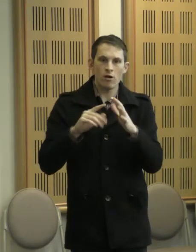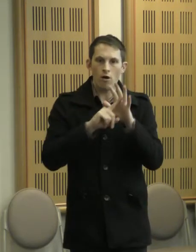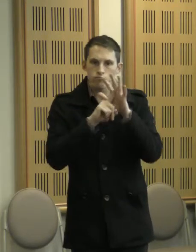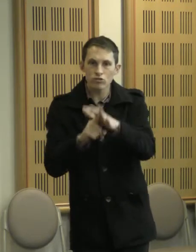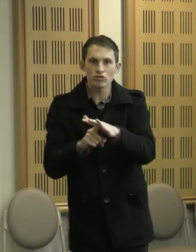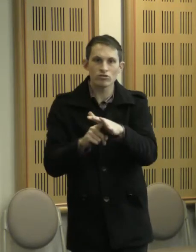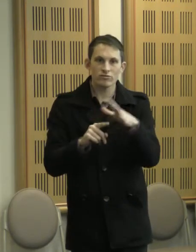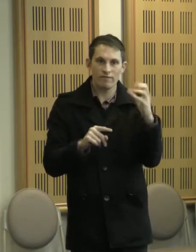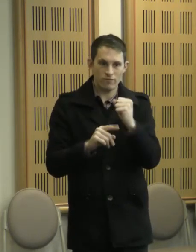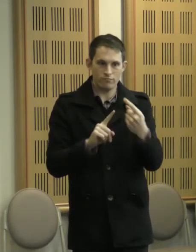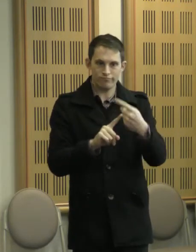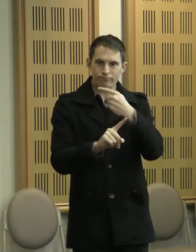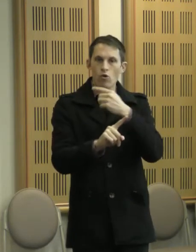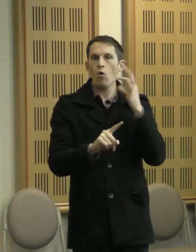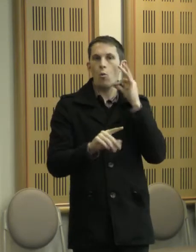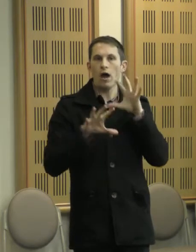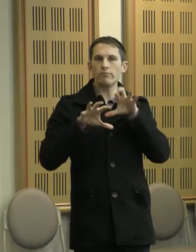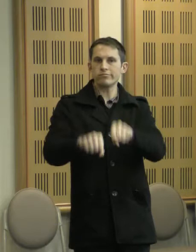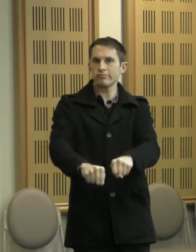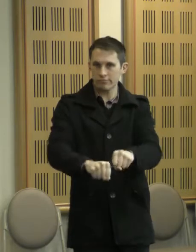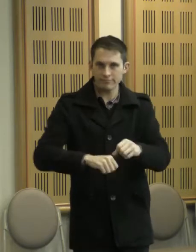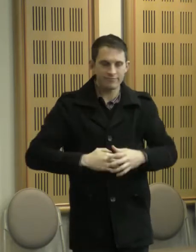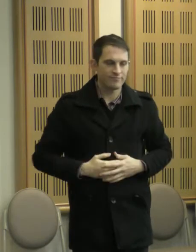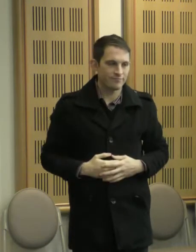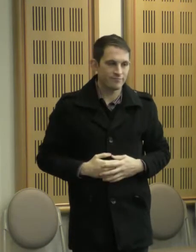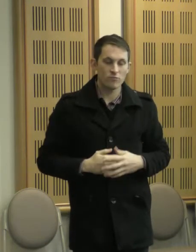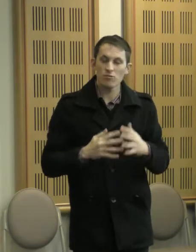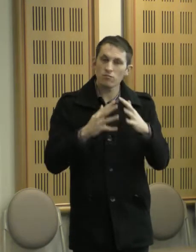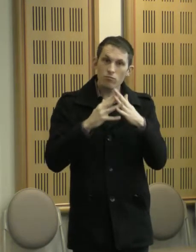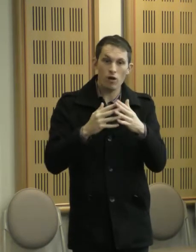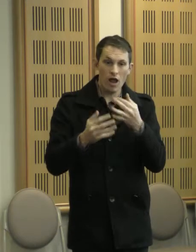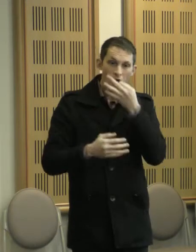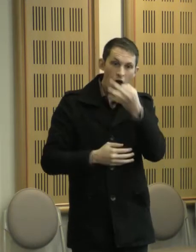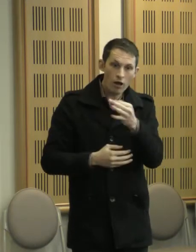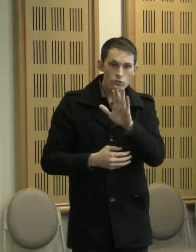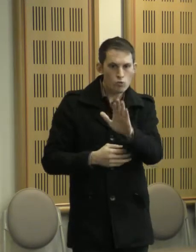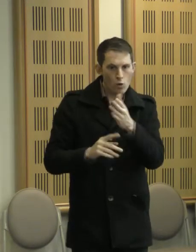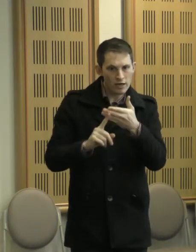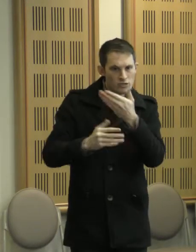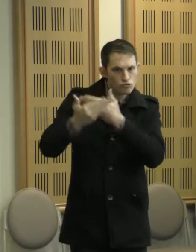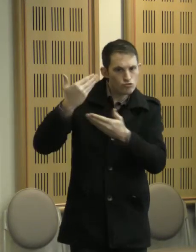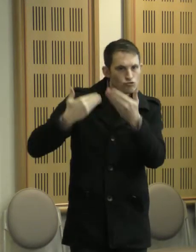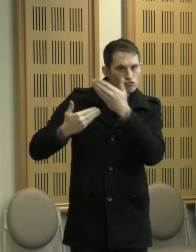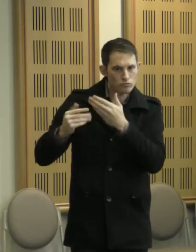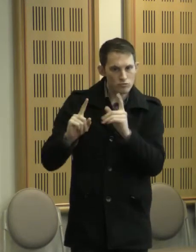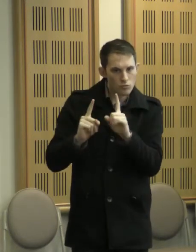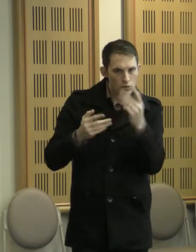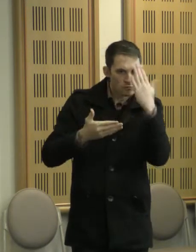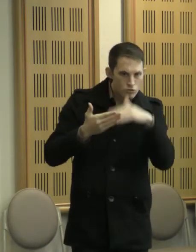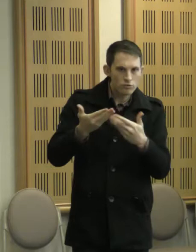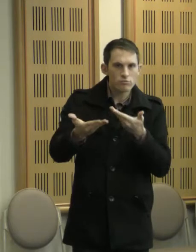since white colonisation. Ask people about the history of the co-op you'll be working in and with.